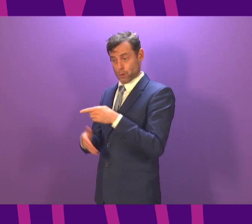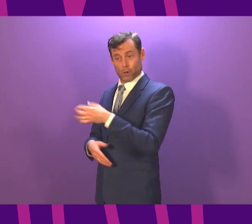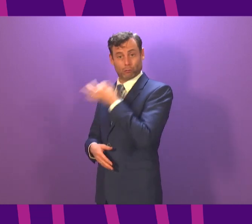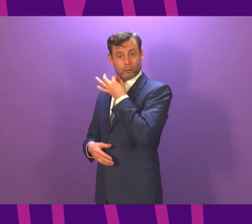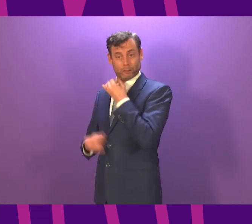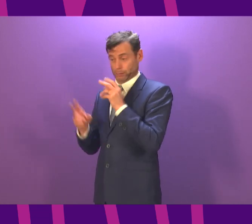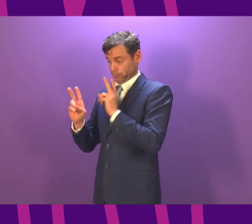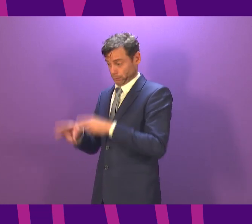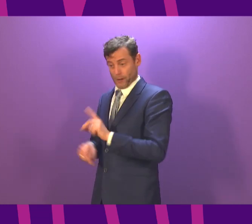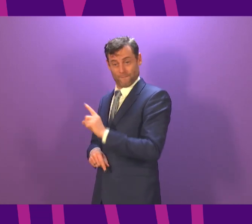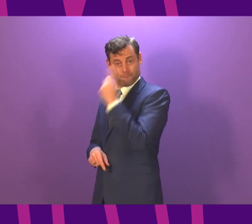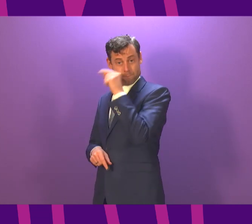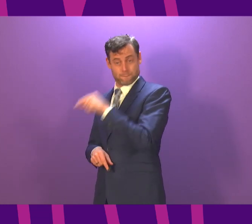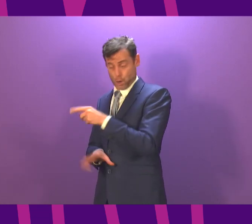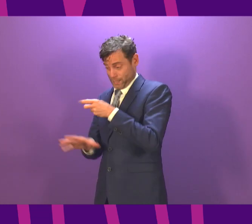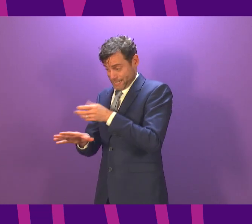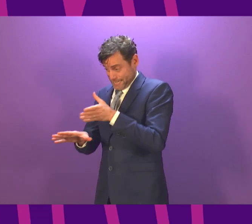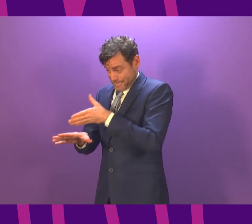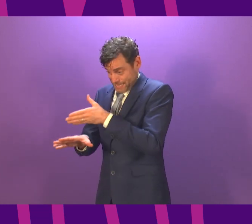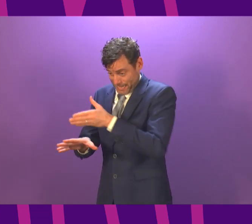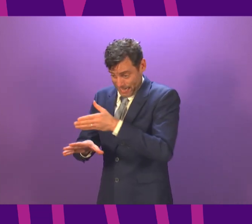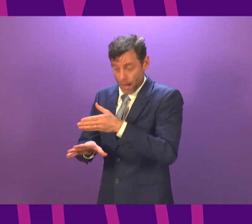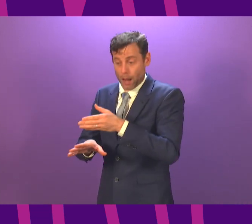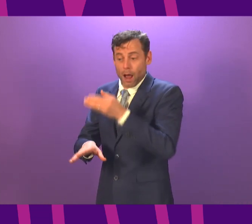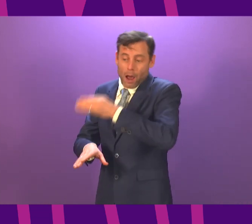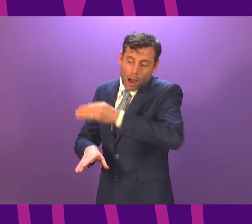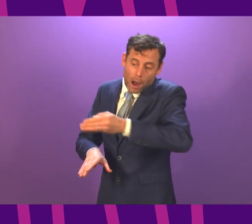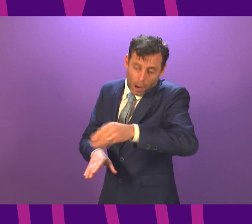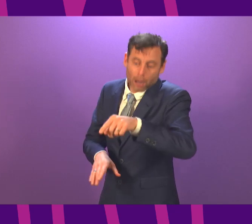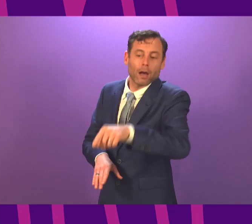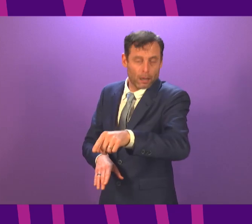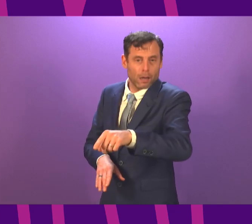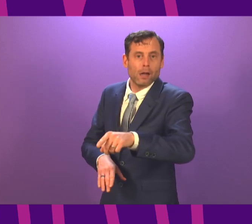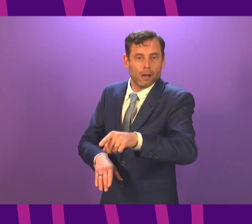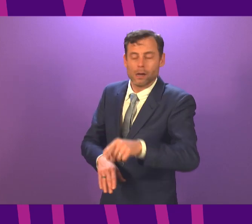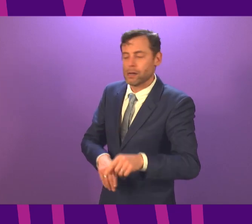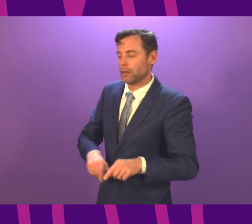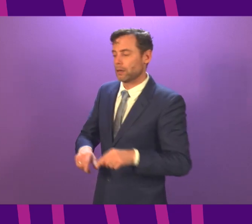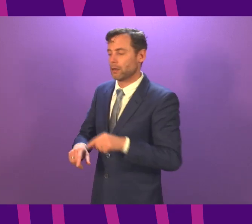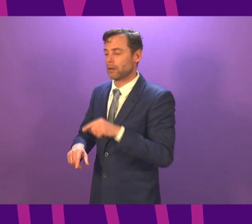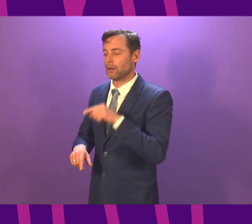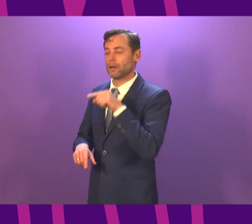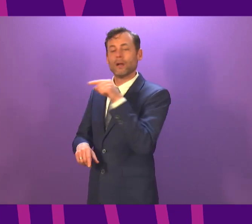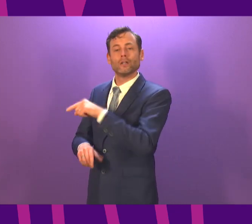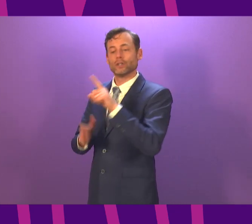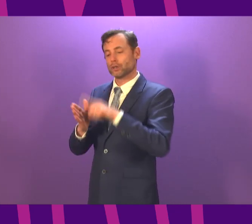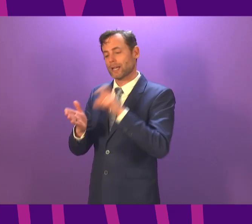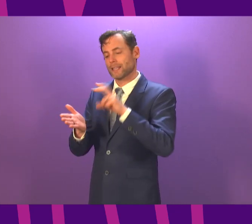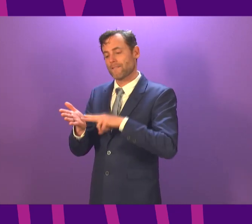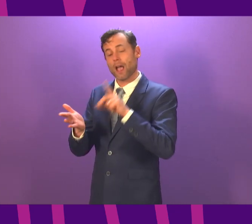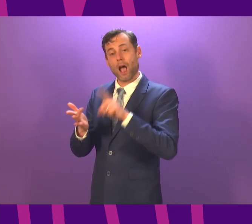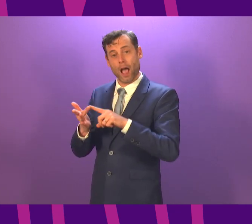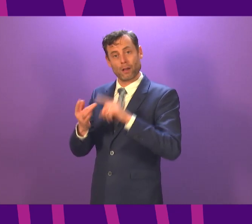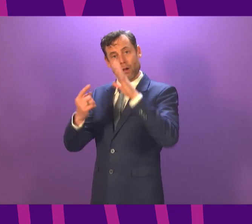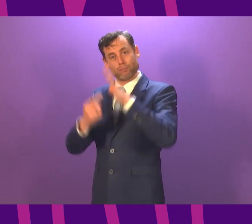and let me also be very clear that within the JCVI prioritization that list includes everybody over the age of 50 and those